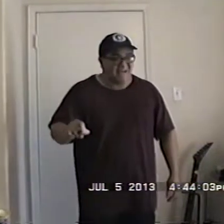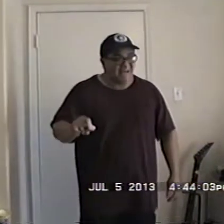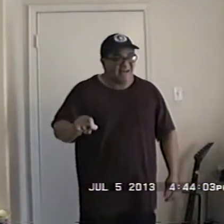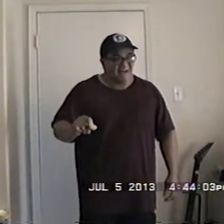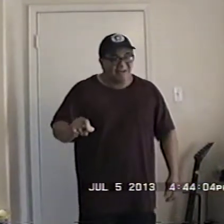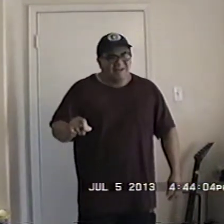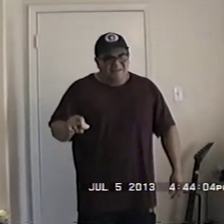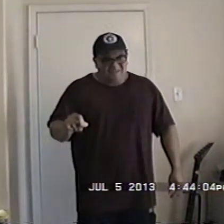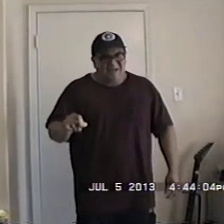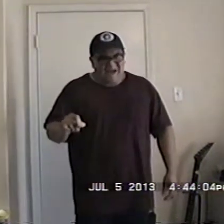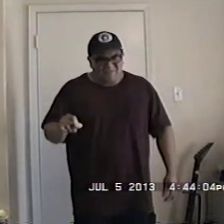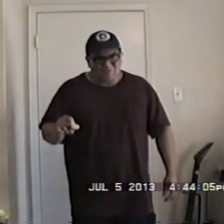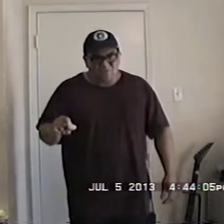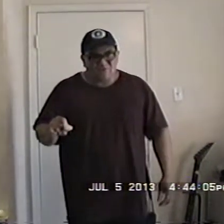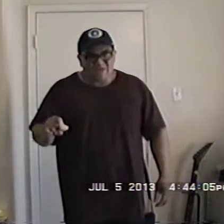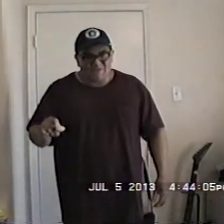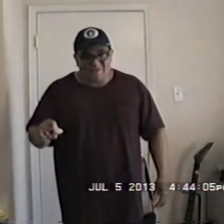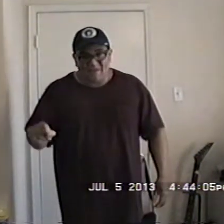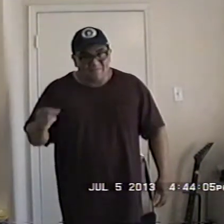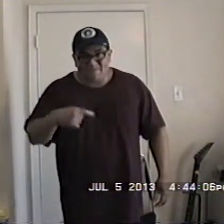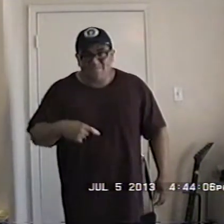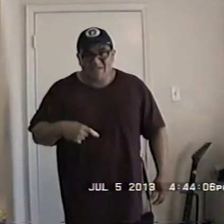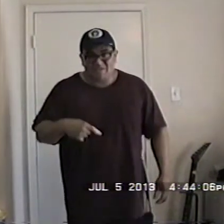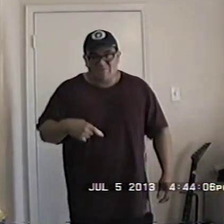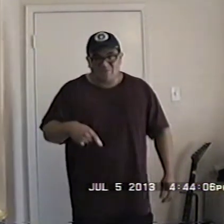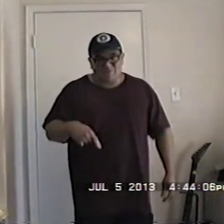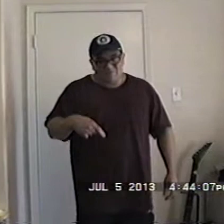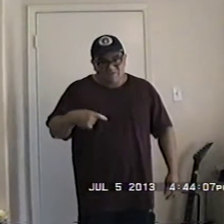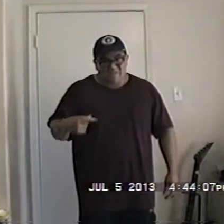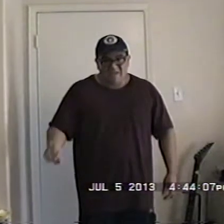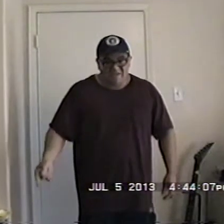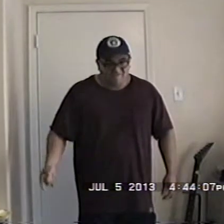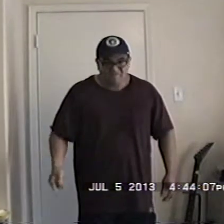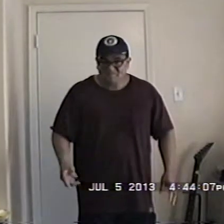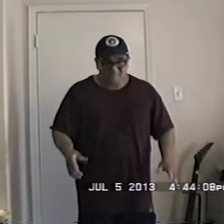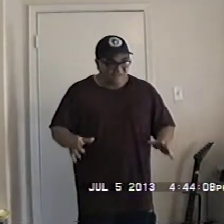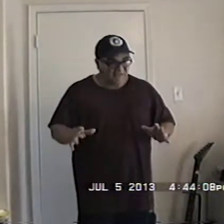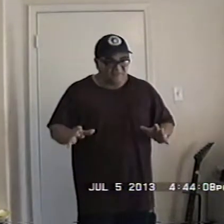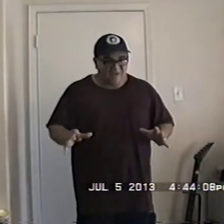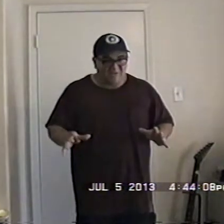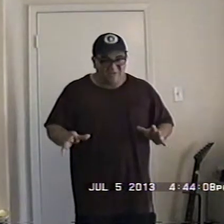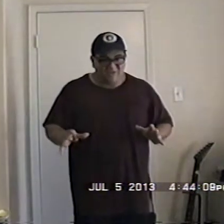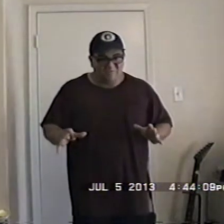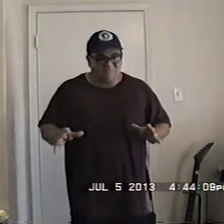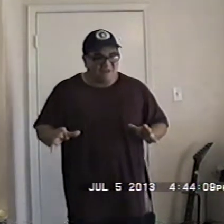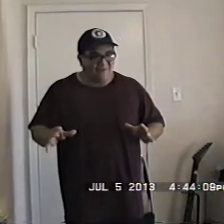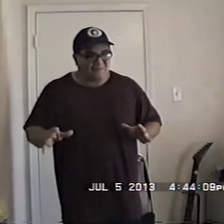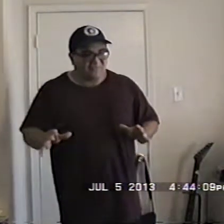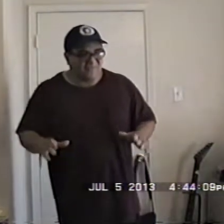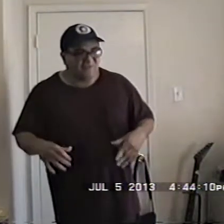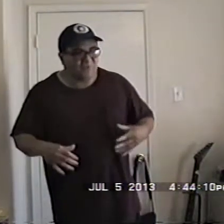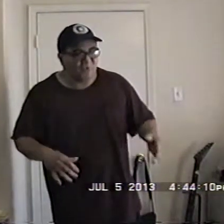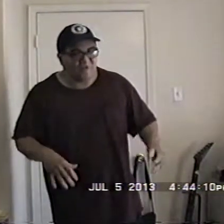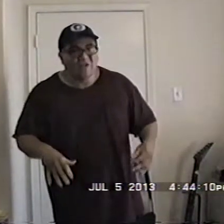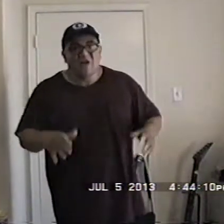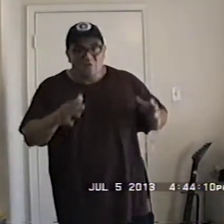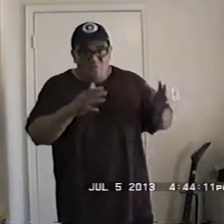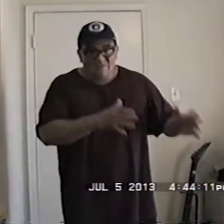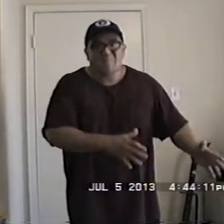I think you could get on it at the very beginning when you start your MBA so that way you can have your foot in the door with the